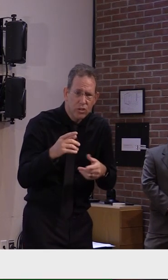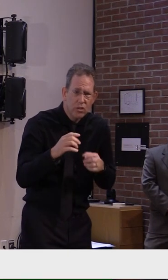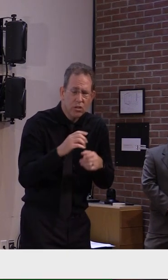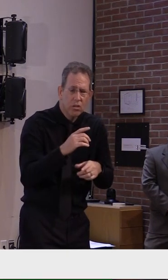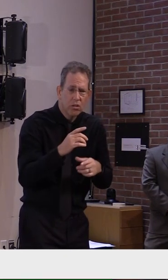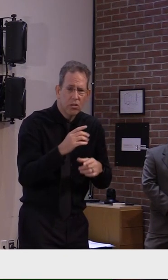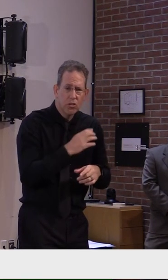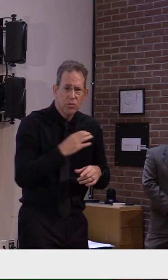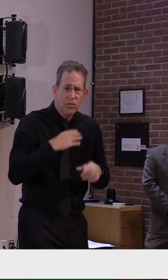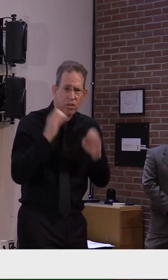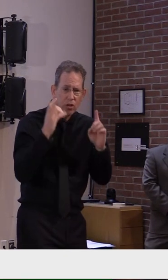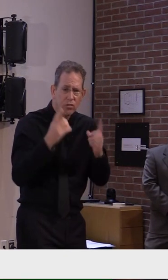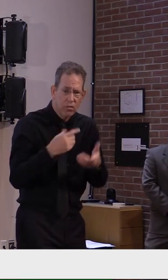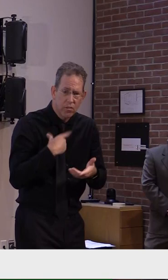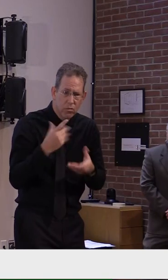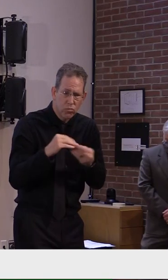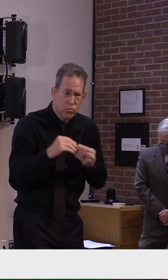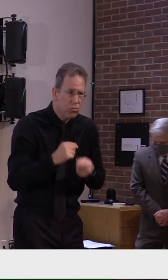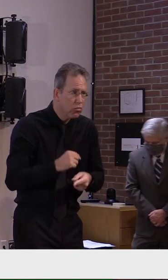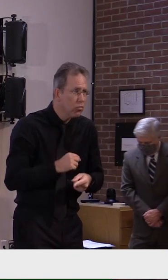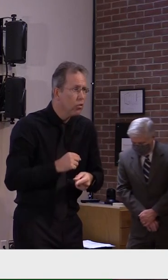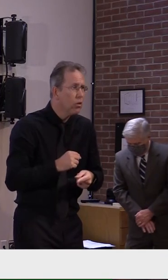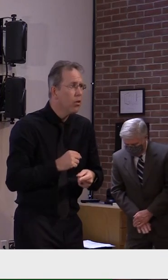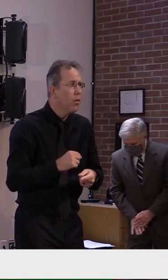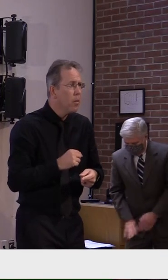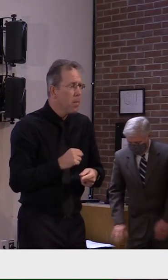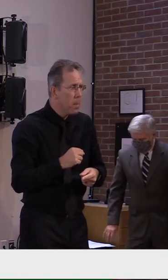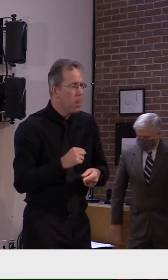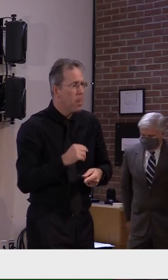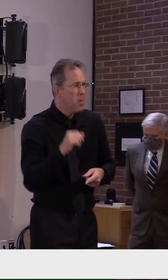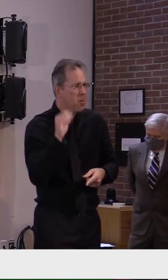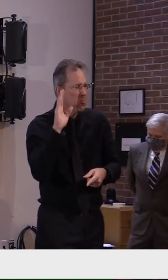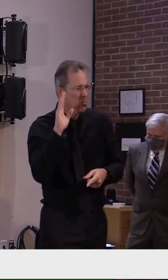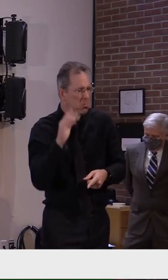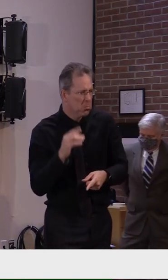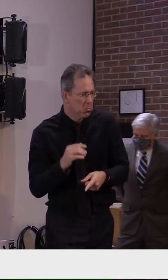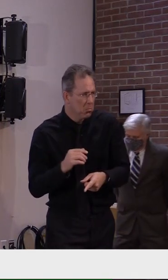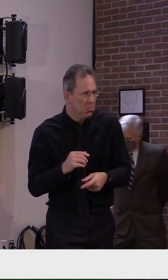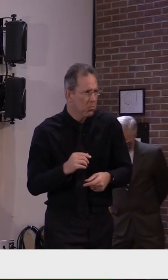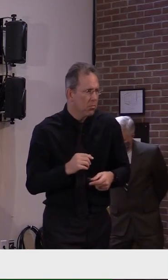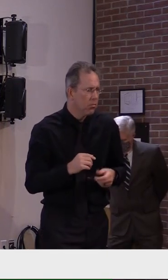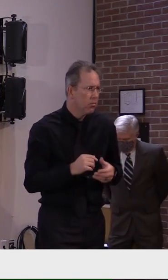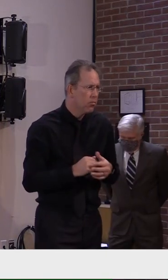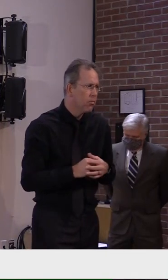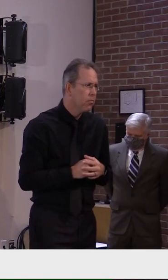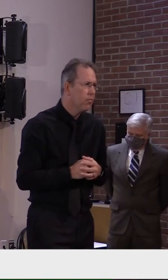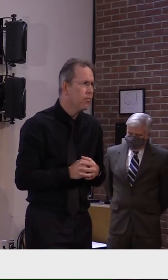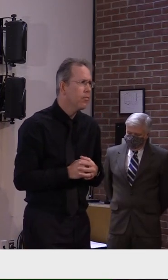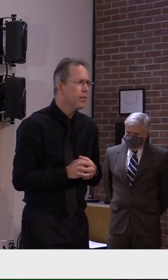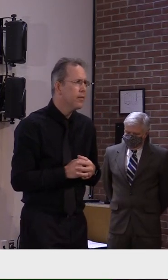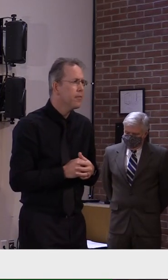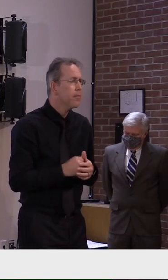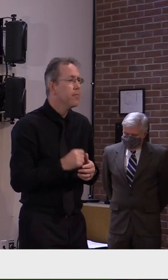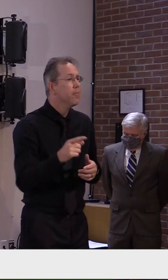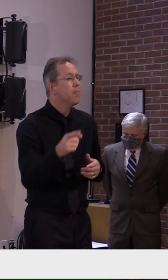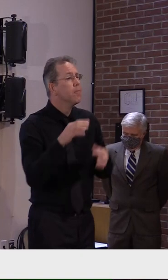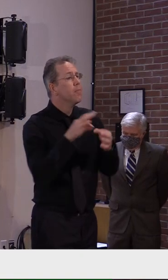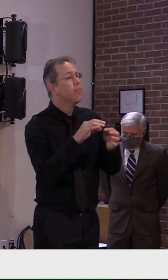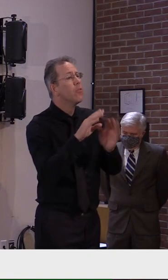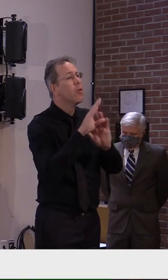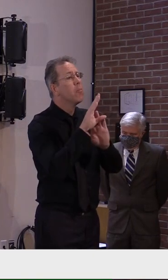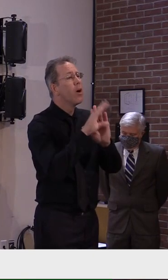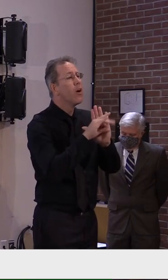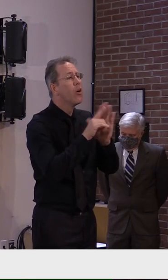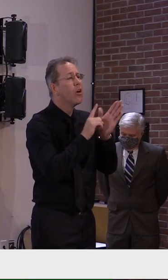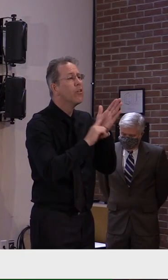Thank you. Yeah. Thank you. Thank you, Governor. Um, yeah, I mean, the issue of the background check, um, is a, is an important bottleneck.